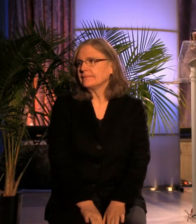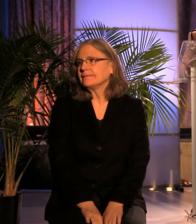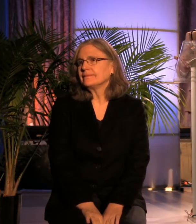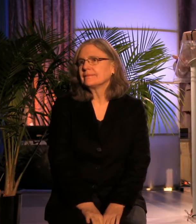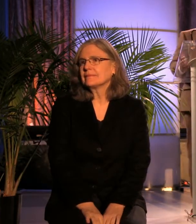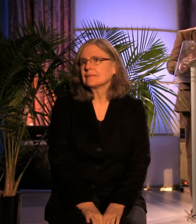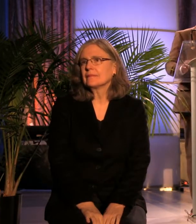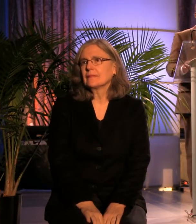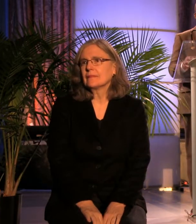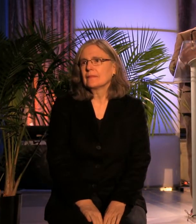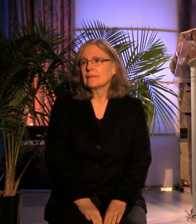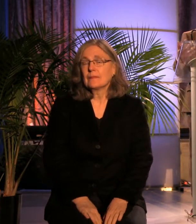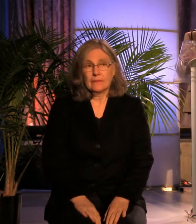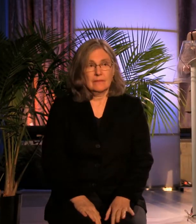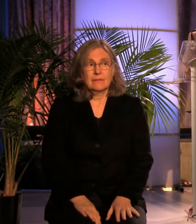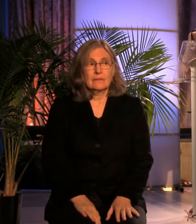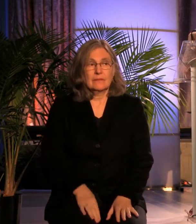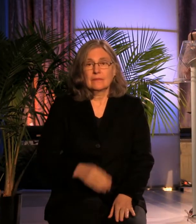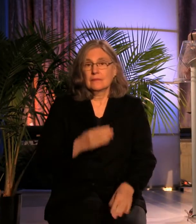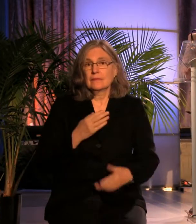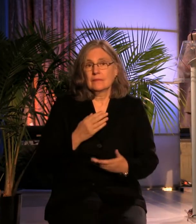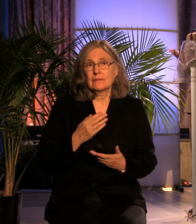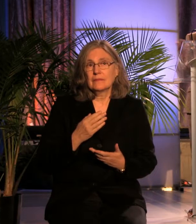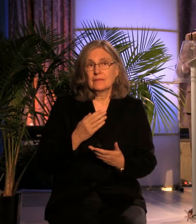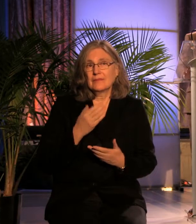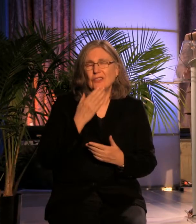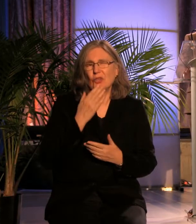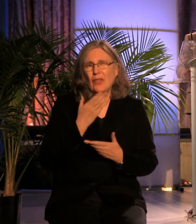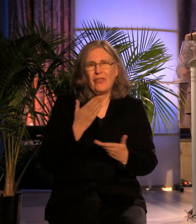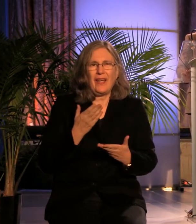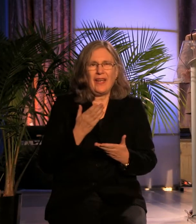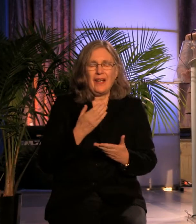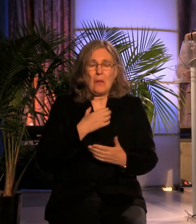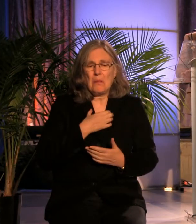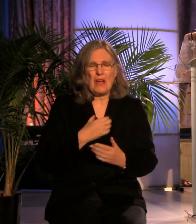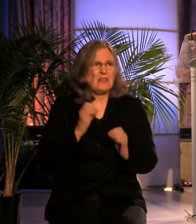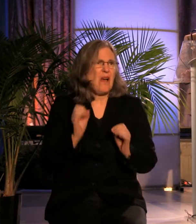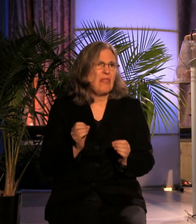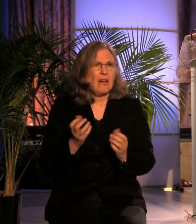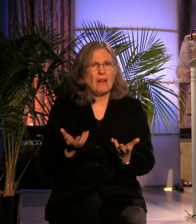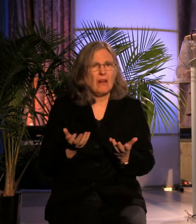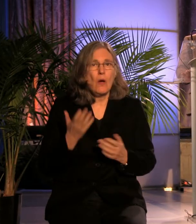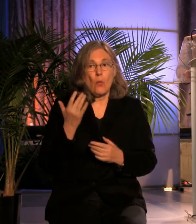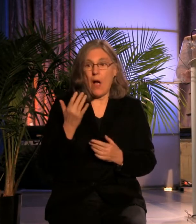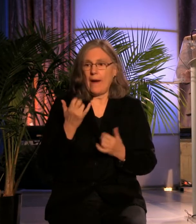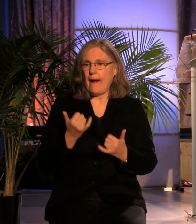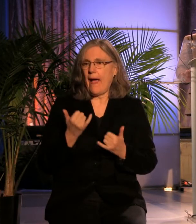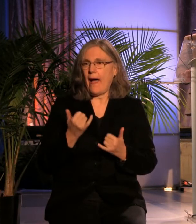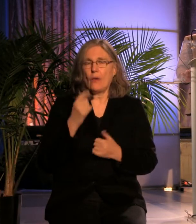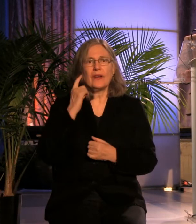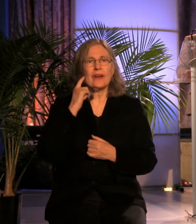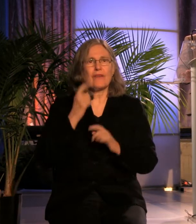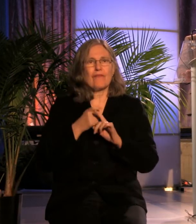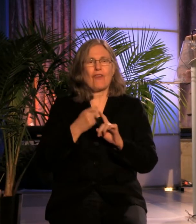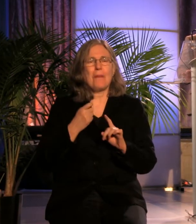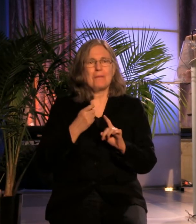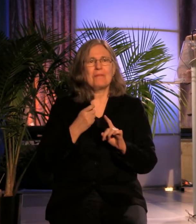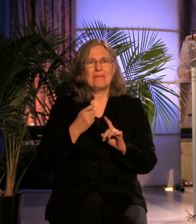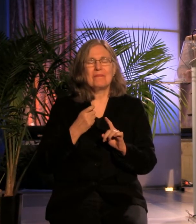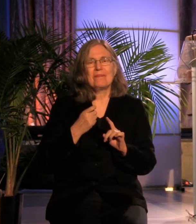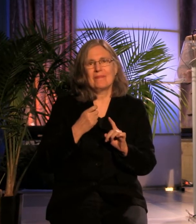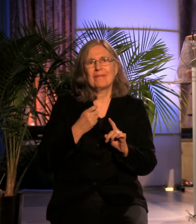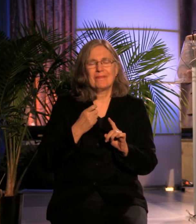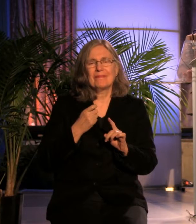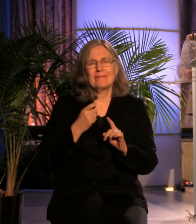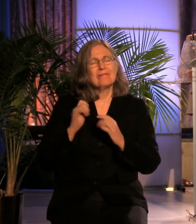Yeah, it's a good thing these people aren't passionate. Because we will now hear from a fellow presenter and